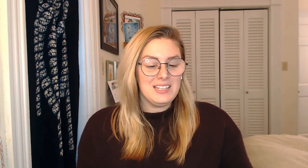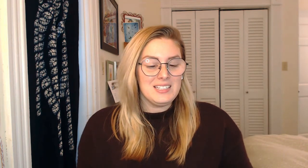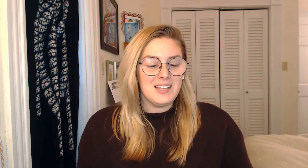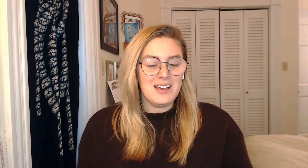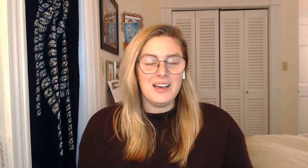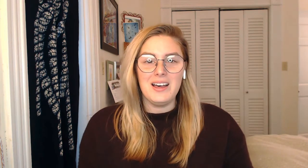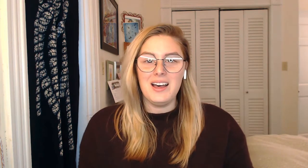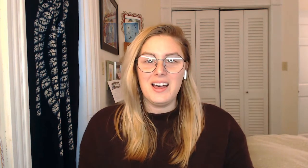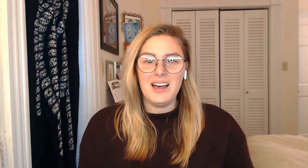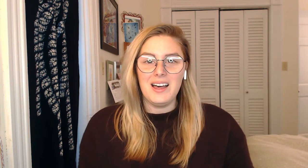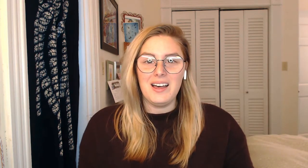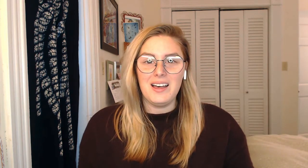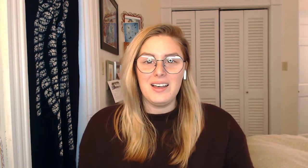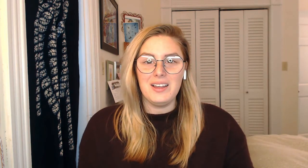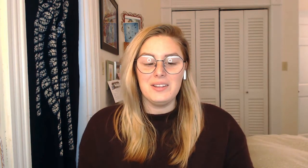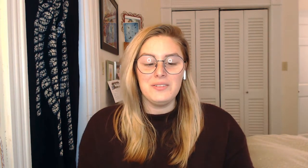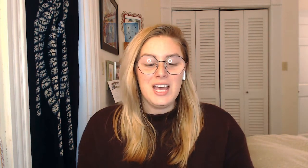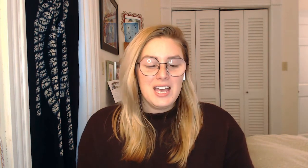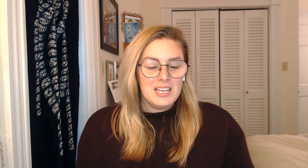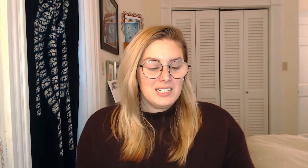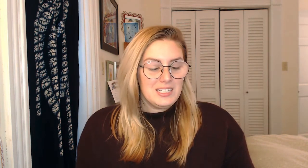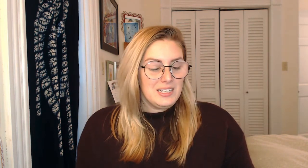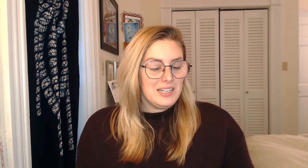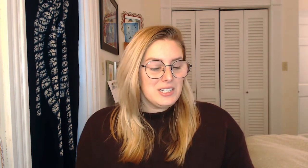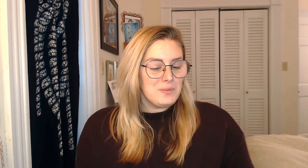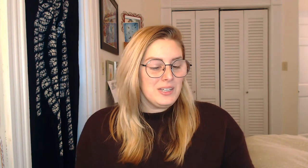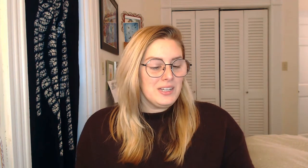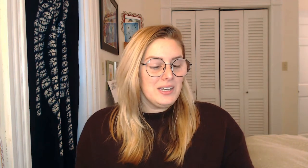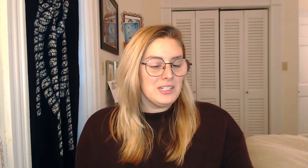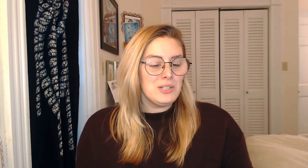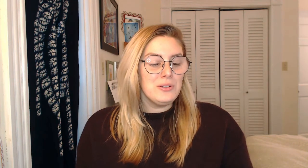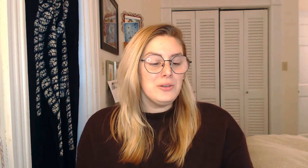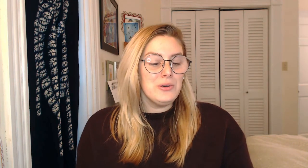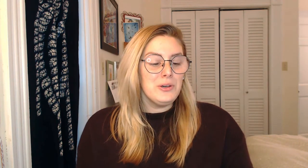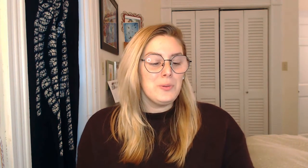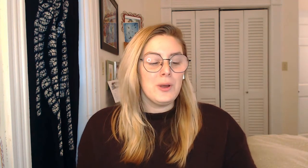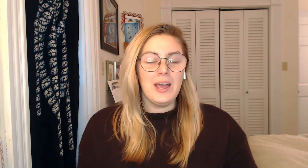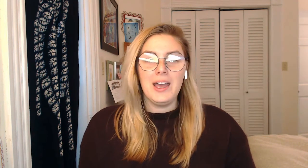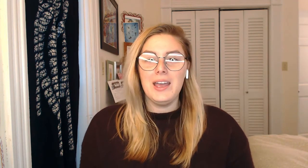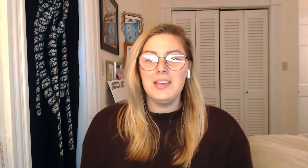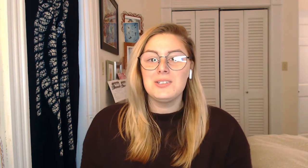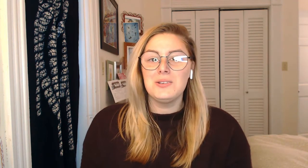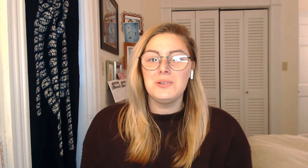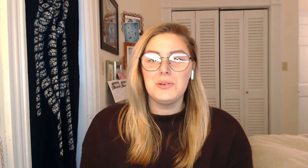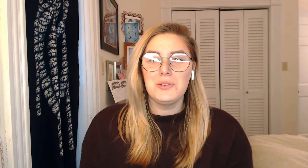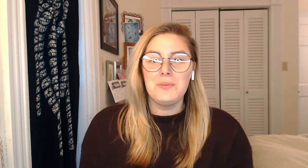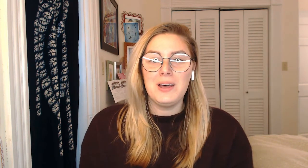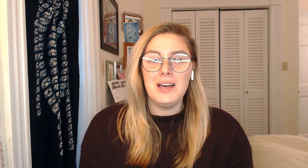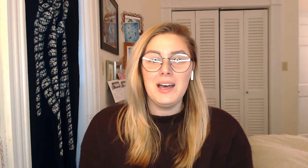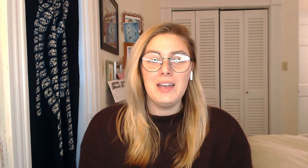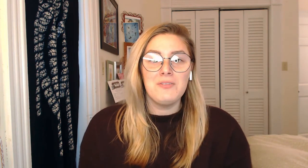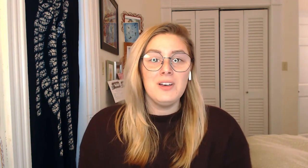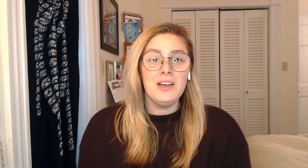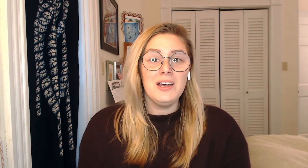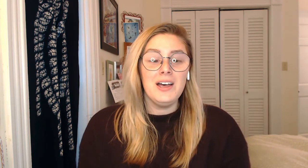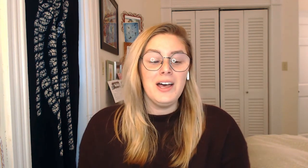love. Teach me to pray to my Father